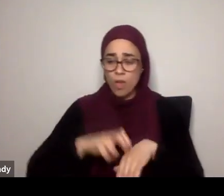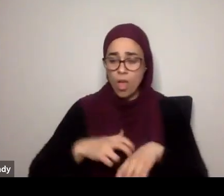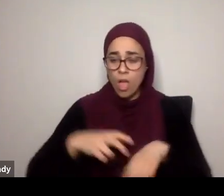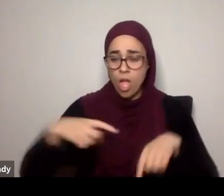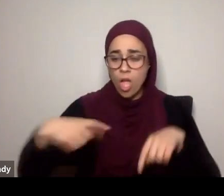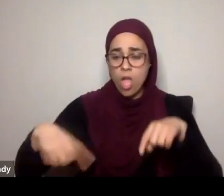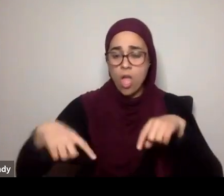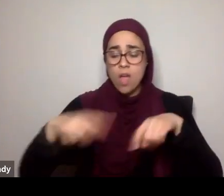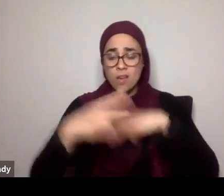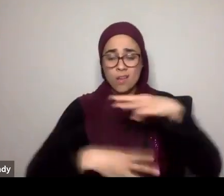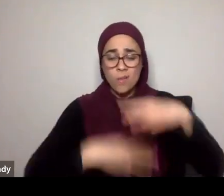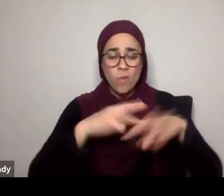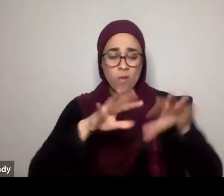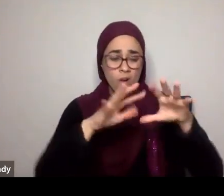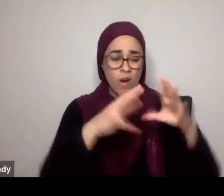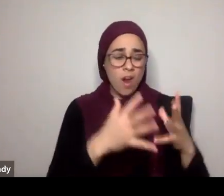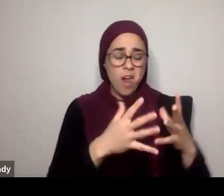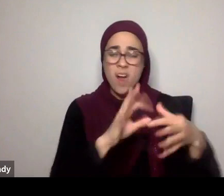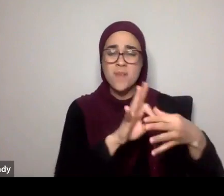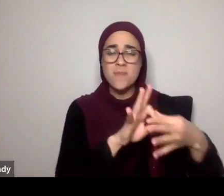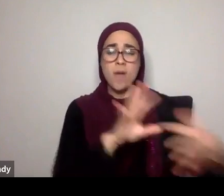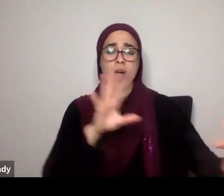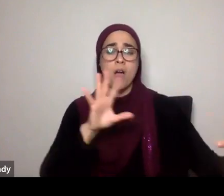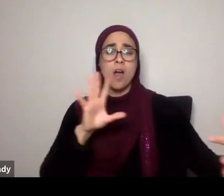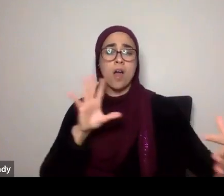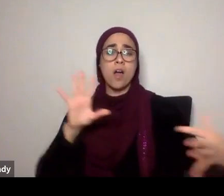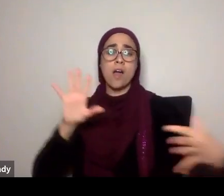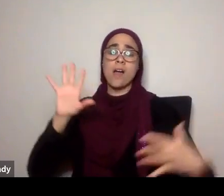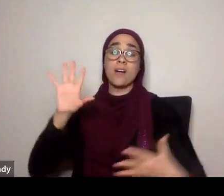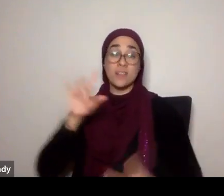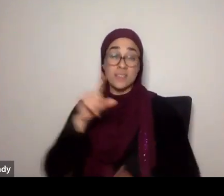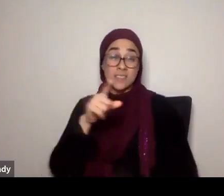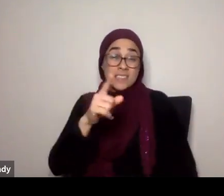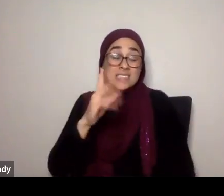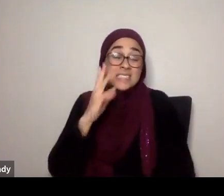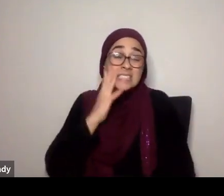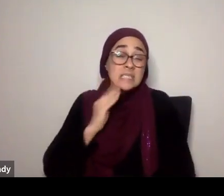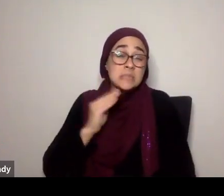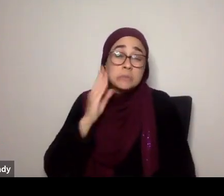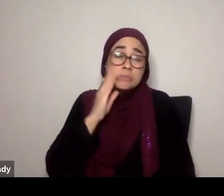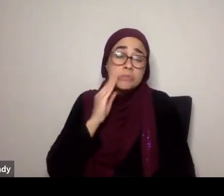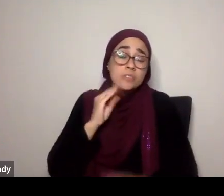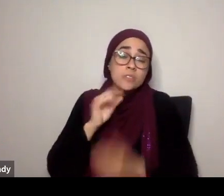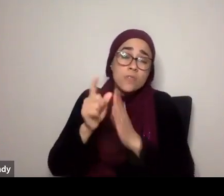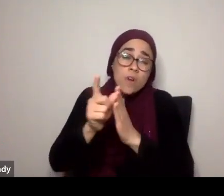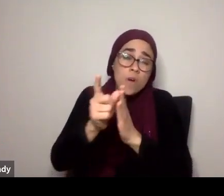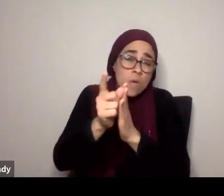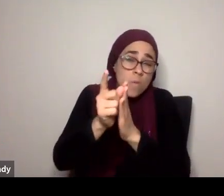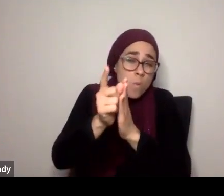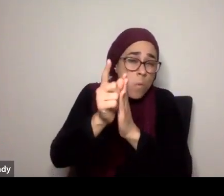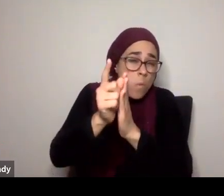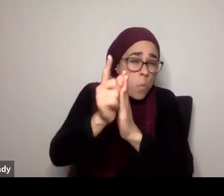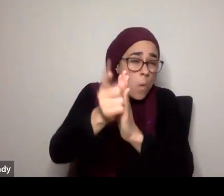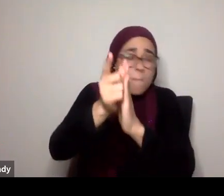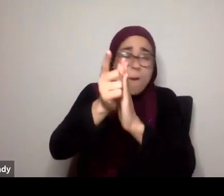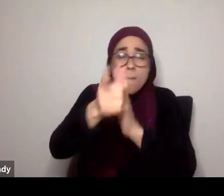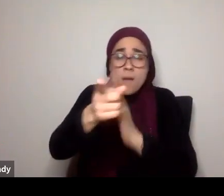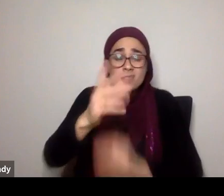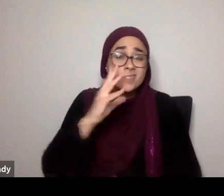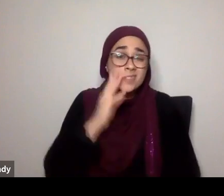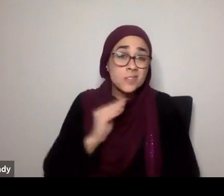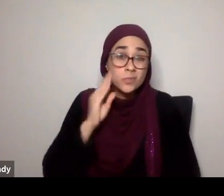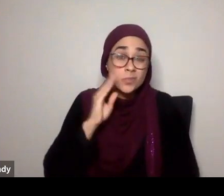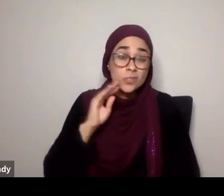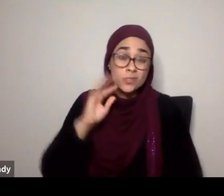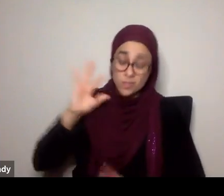dunya. And once you experience that, even for a brief, momentous, you know, encounter with Allah subhanahu wa ta